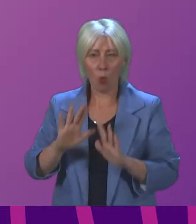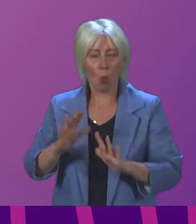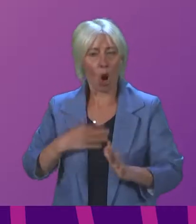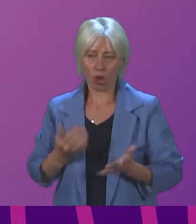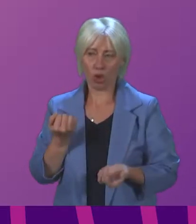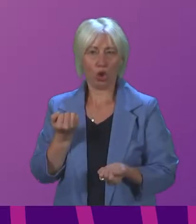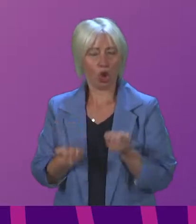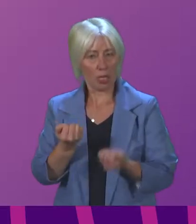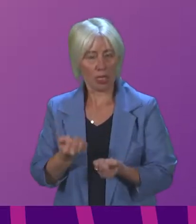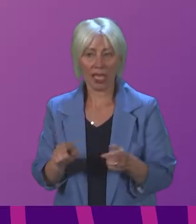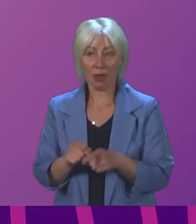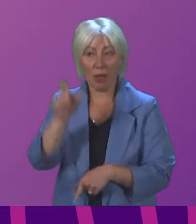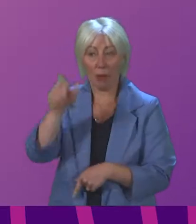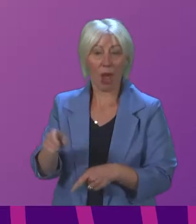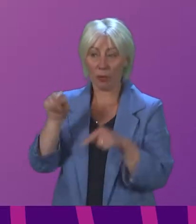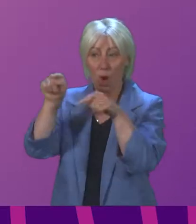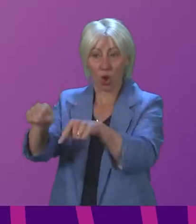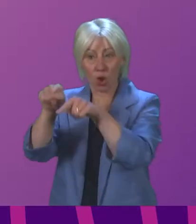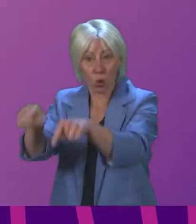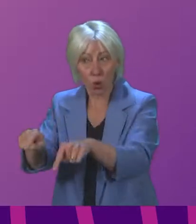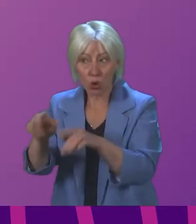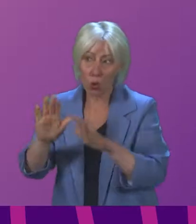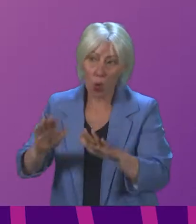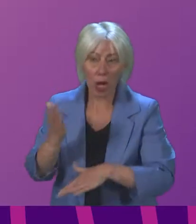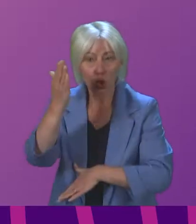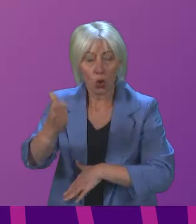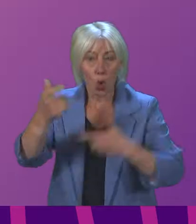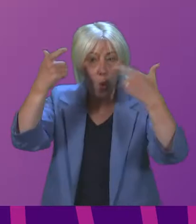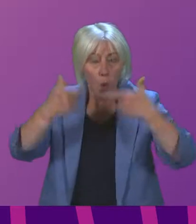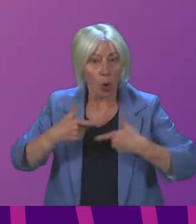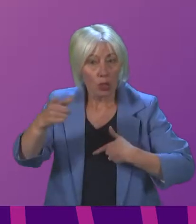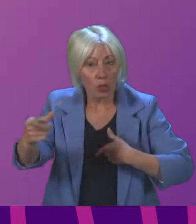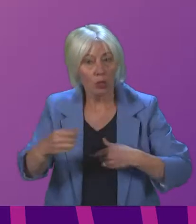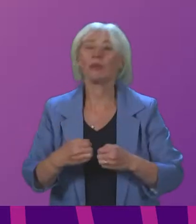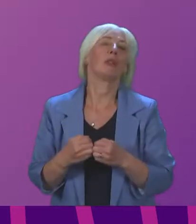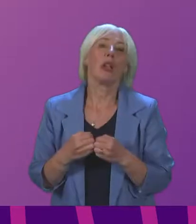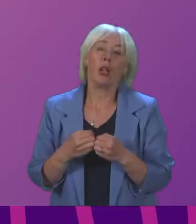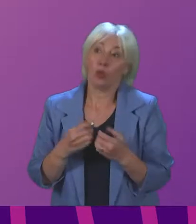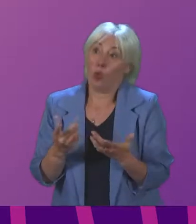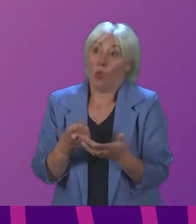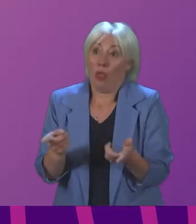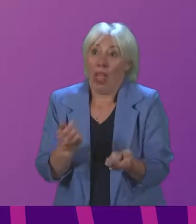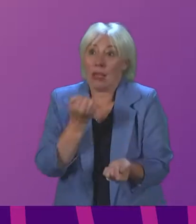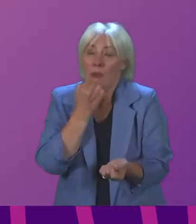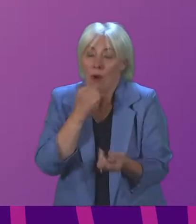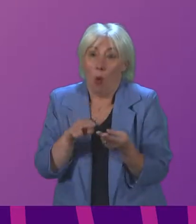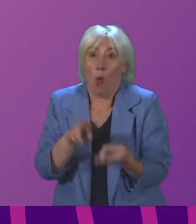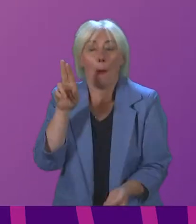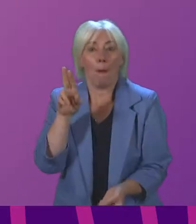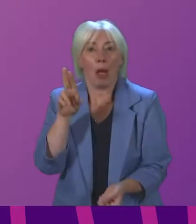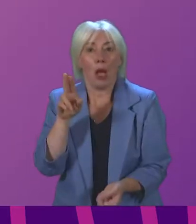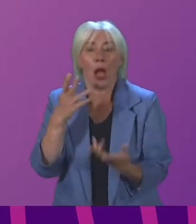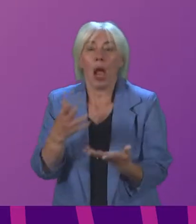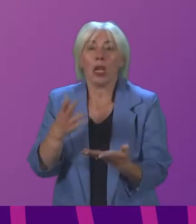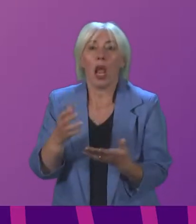but also an accused who is waiting to come to trial. It is not surprising with these figures that the